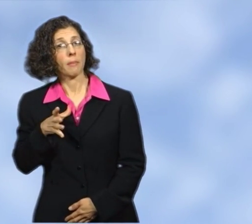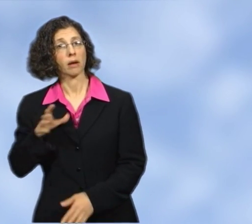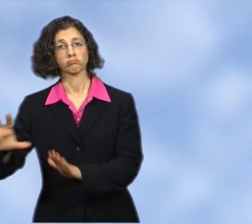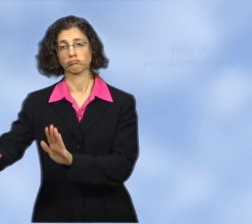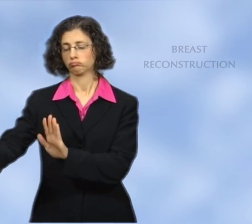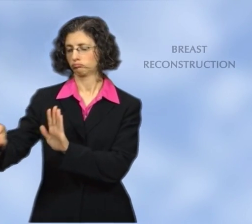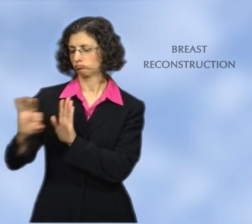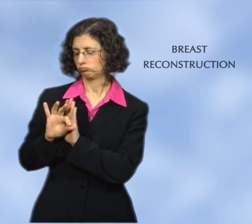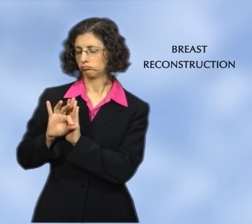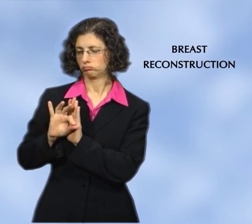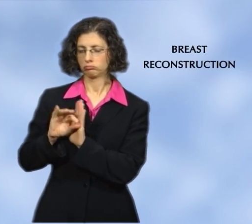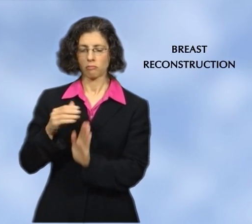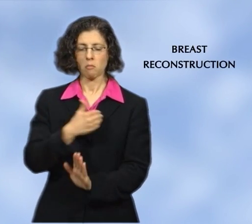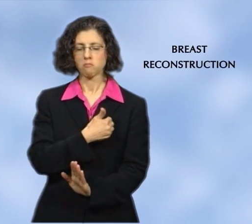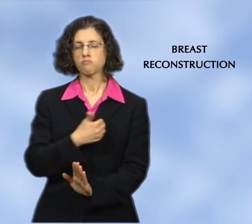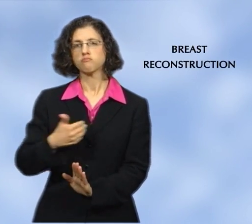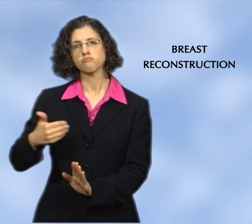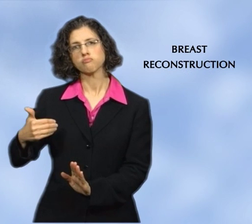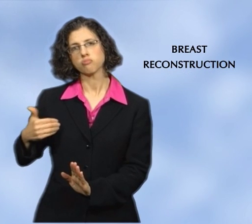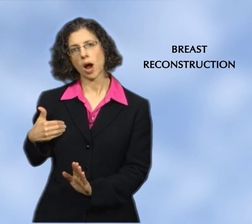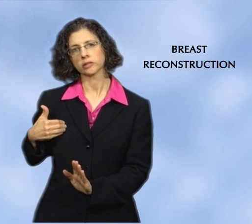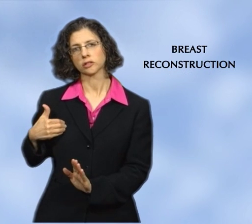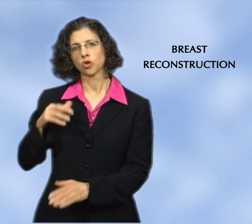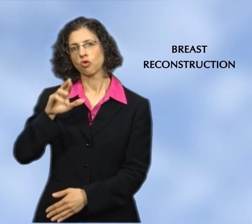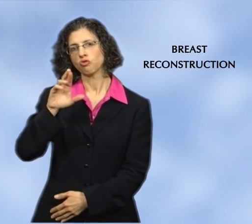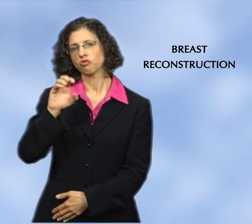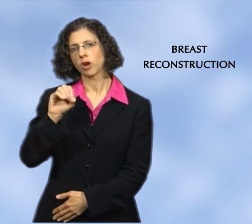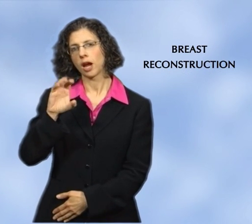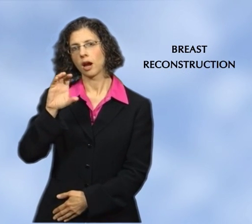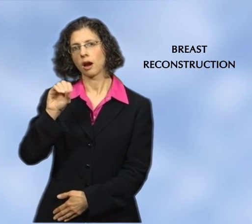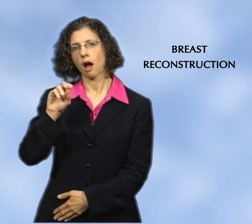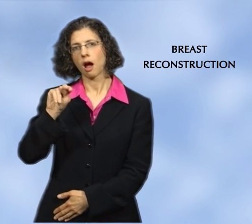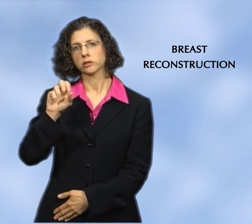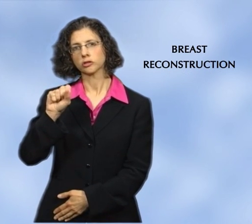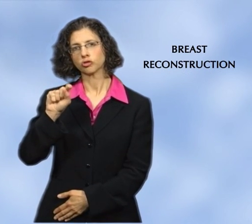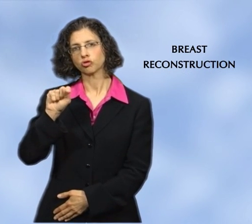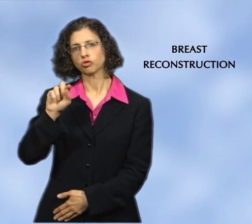Some women choose to have breast reconstruction,